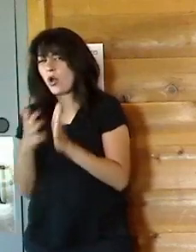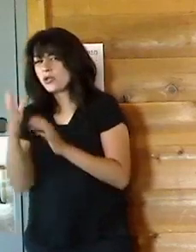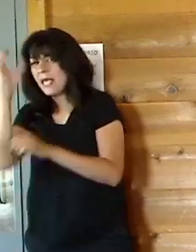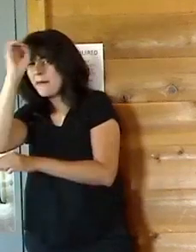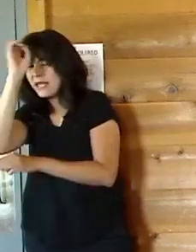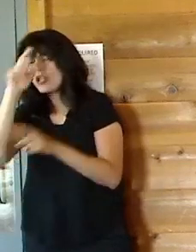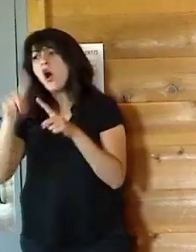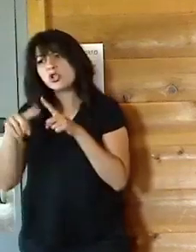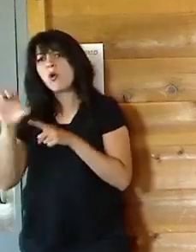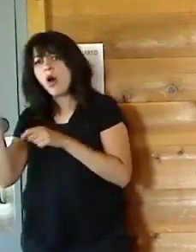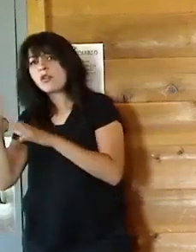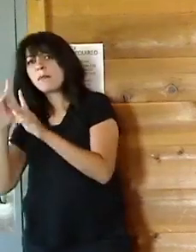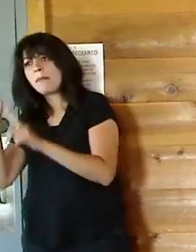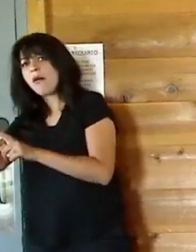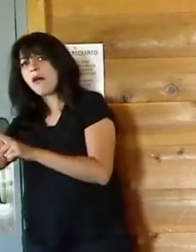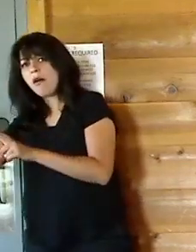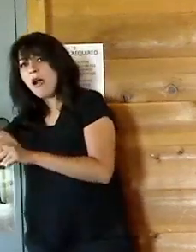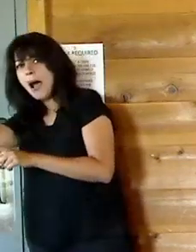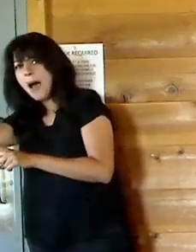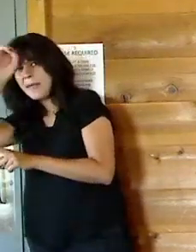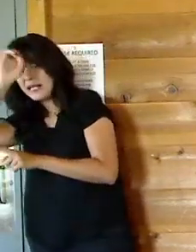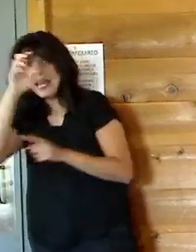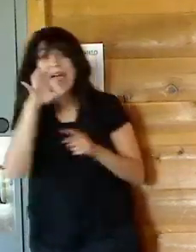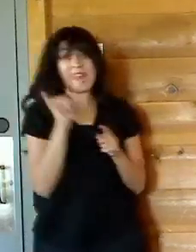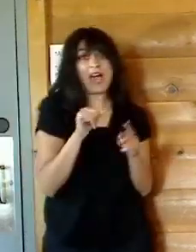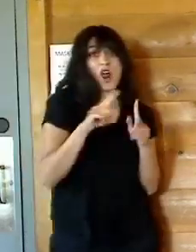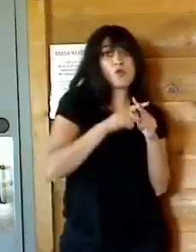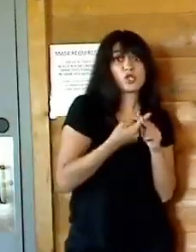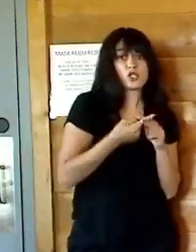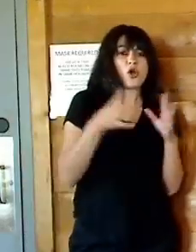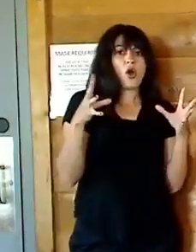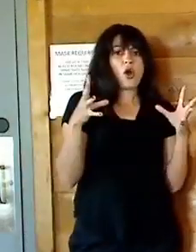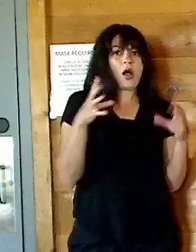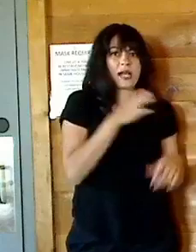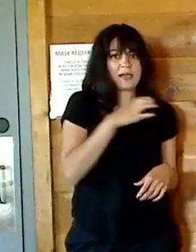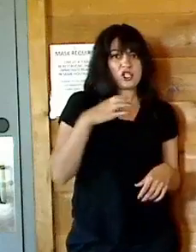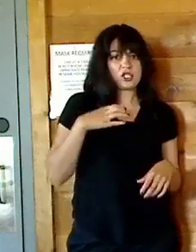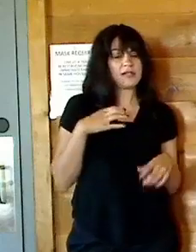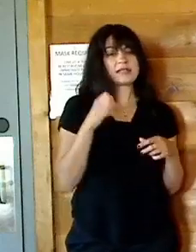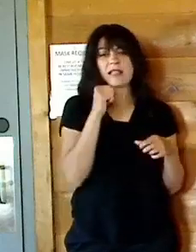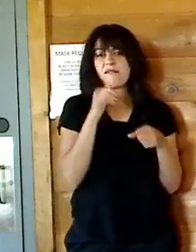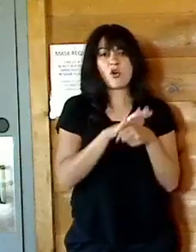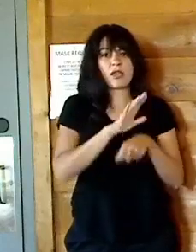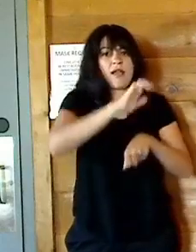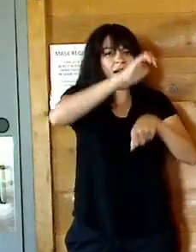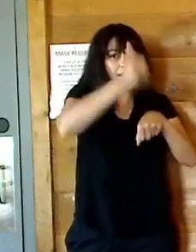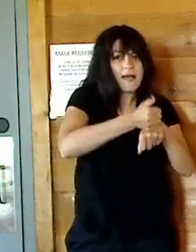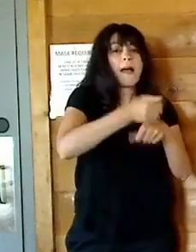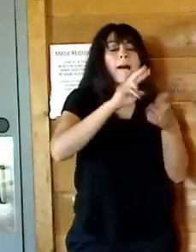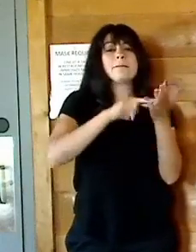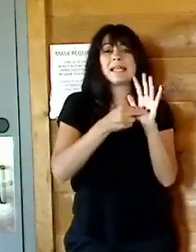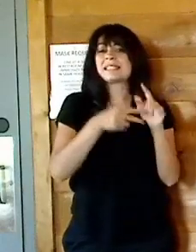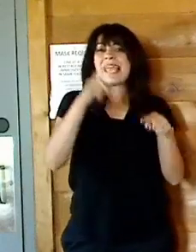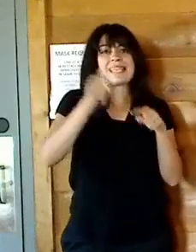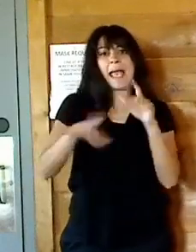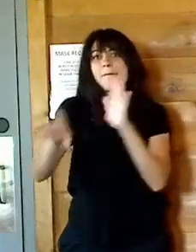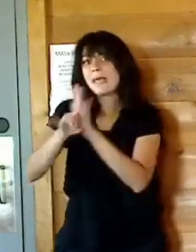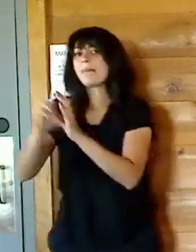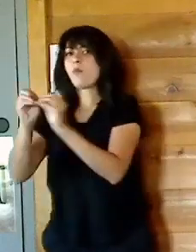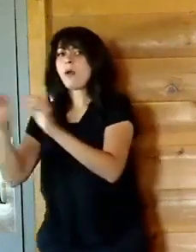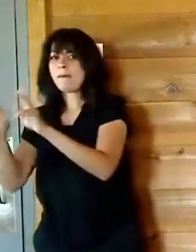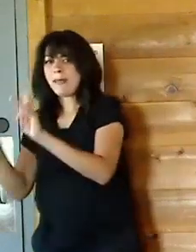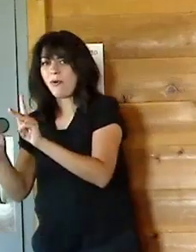reinforced by others, but that the, the commission wasn't fully established and therefore couldn't meet its obligation. Meaning